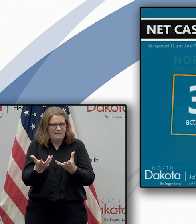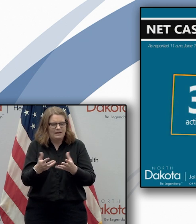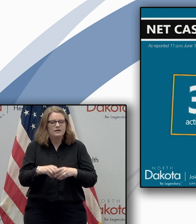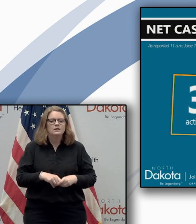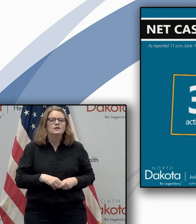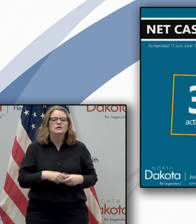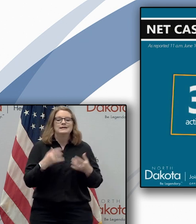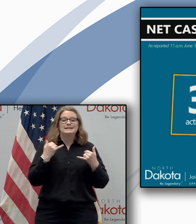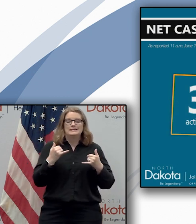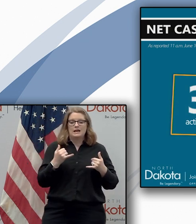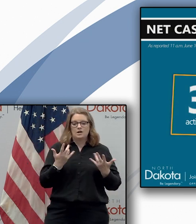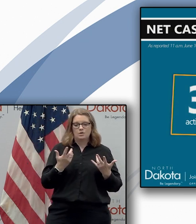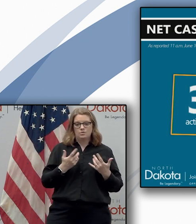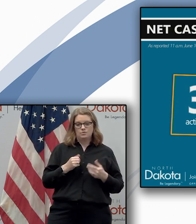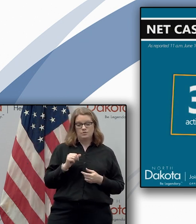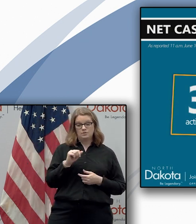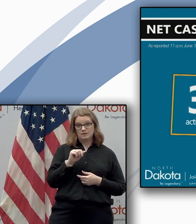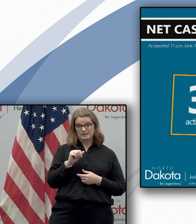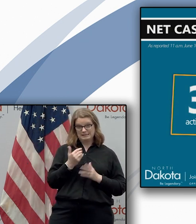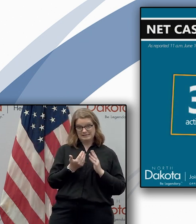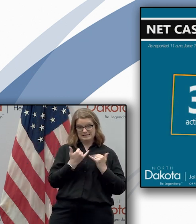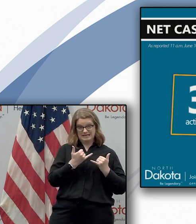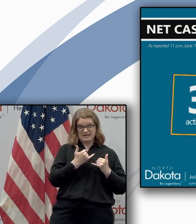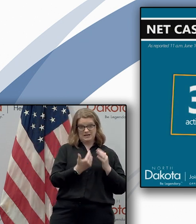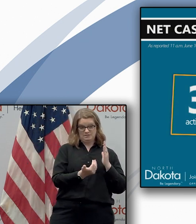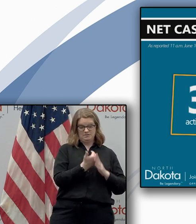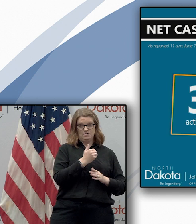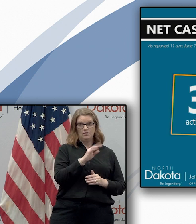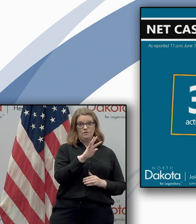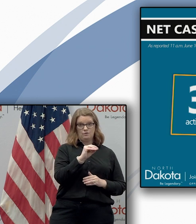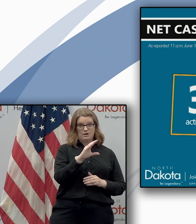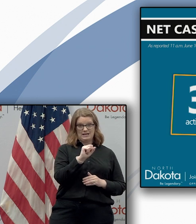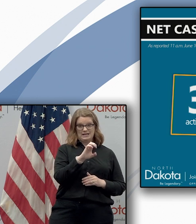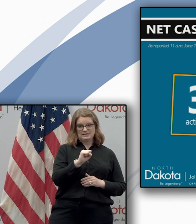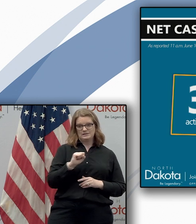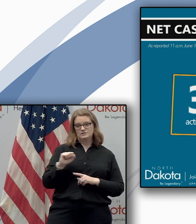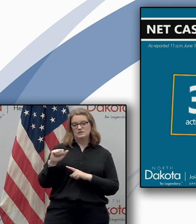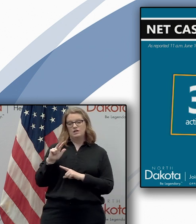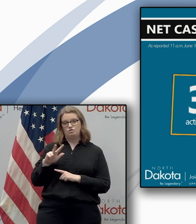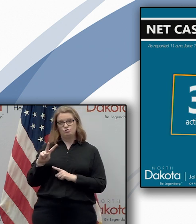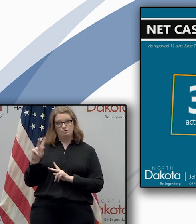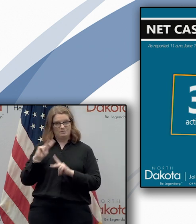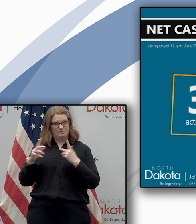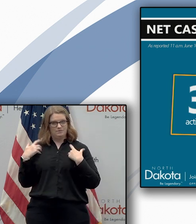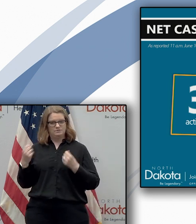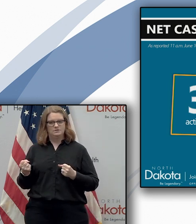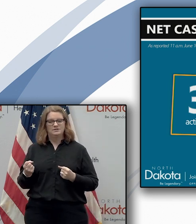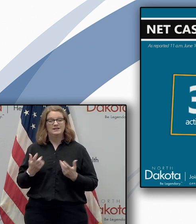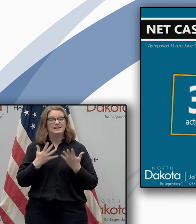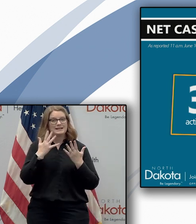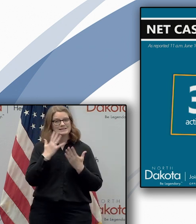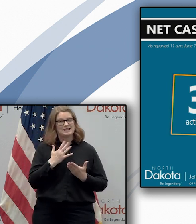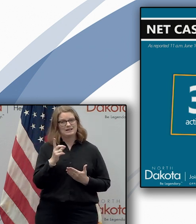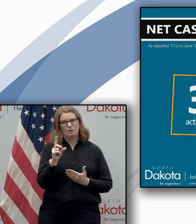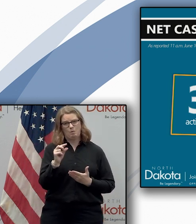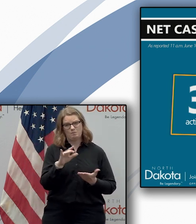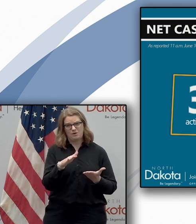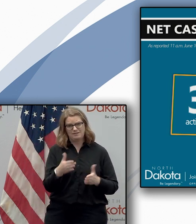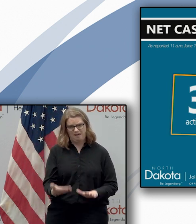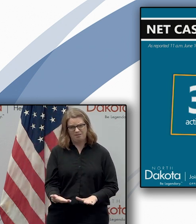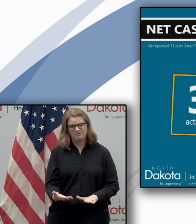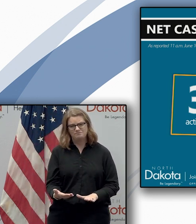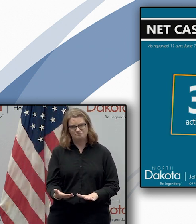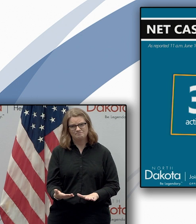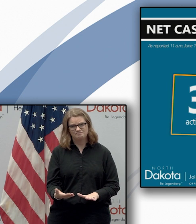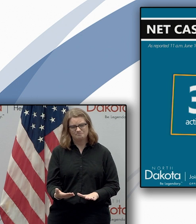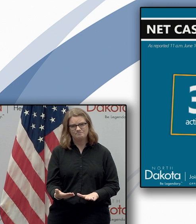case breakdown as i said with the 40 new cases today we also have got 32 that are newly recovered sadly one more death reported